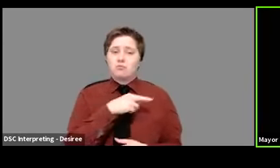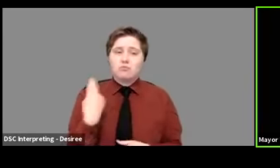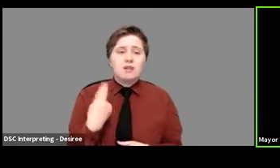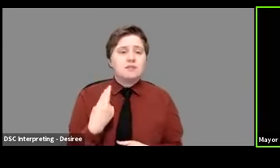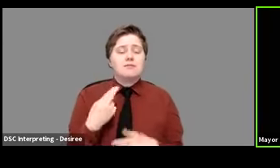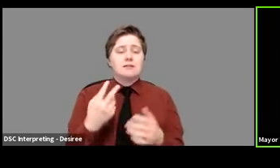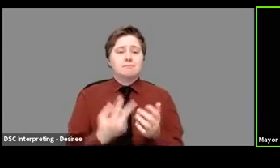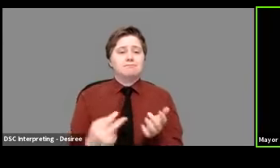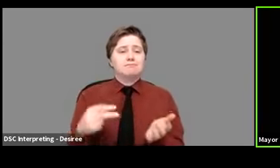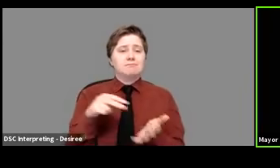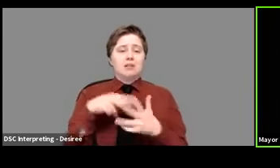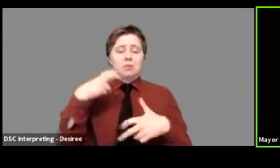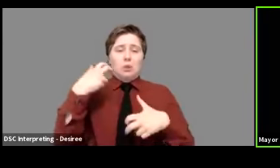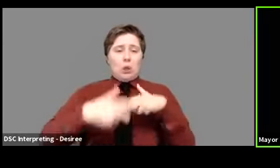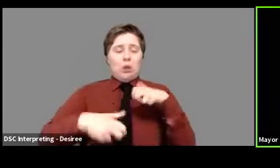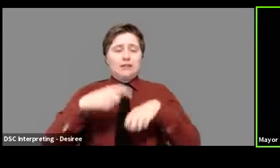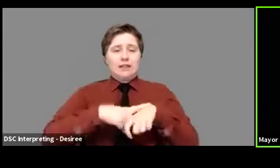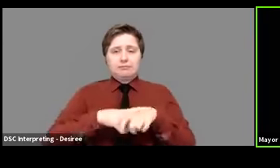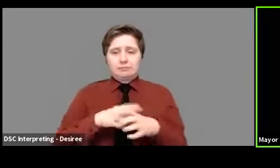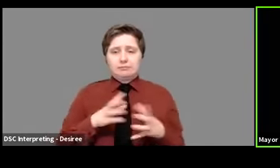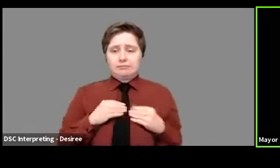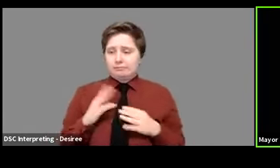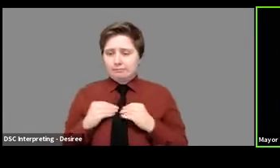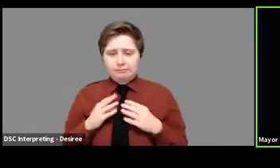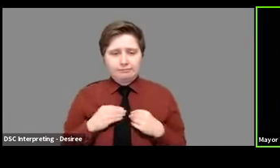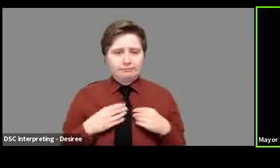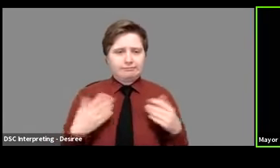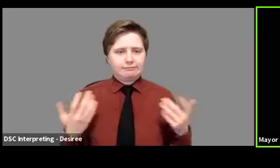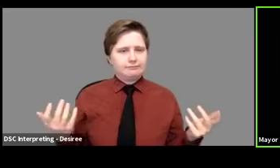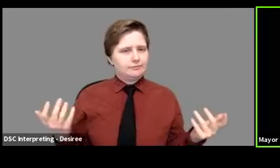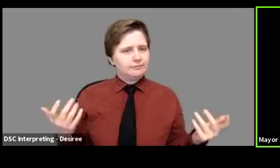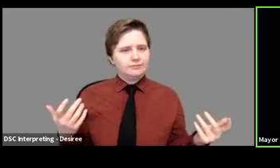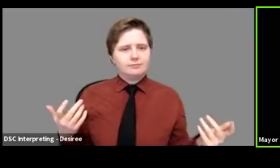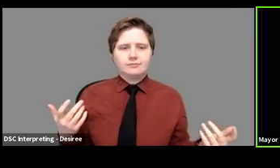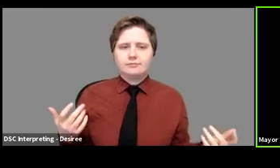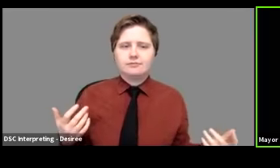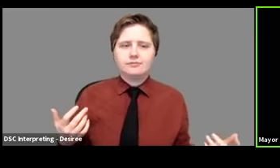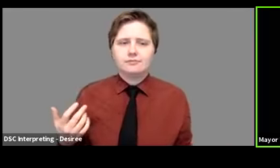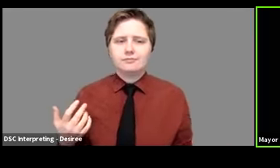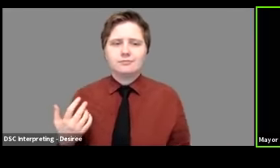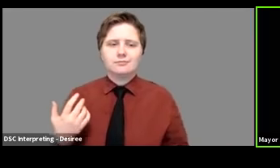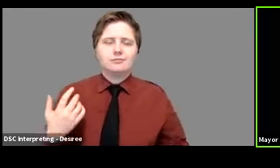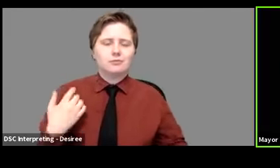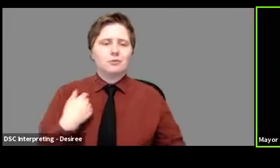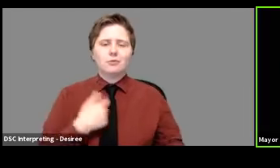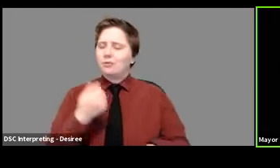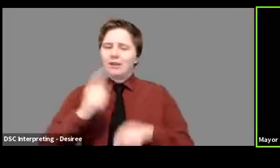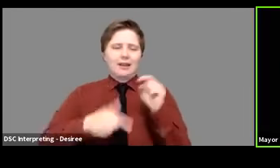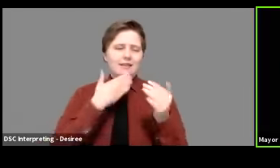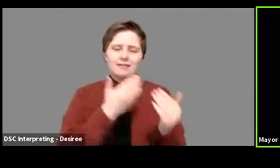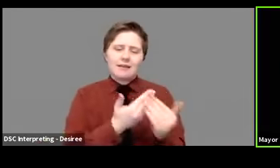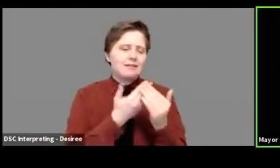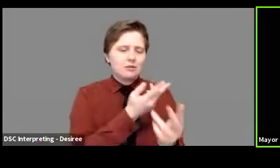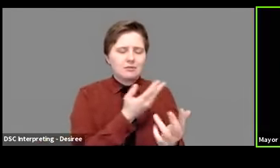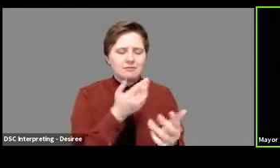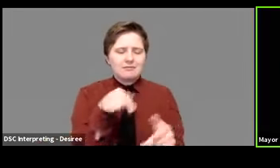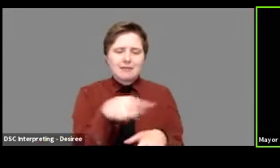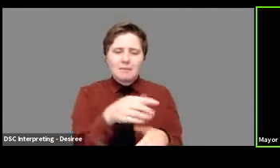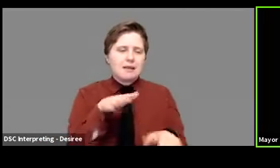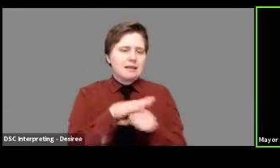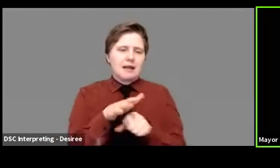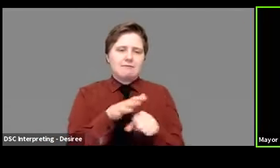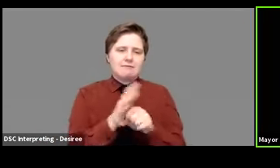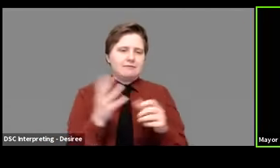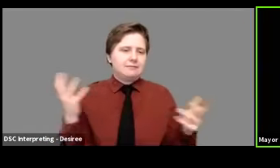step up in difficult times. And there's nothing we could ever do to thank them enough for their service to our